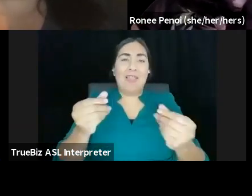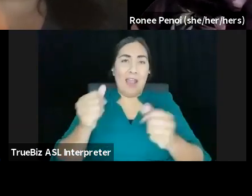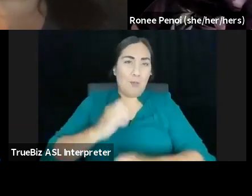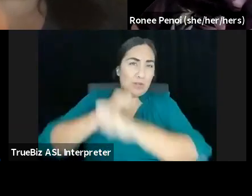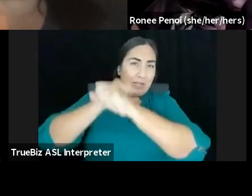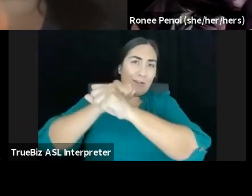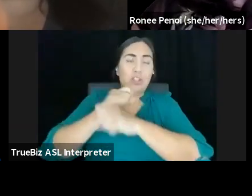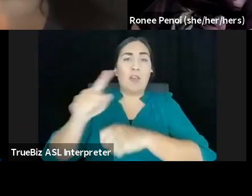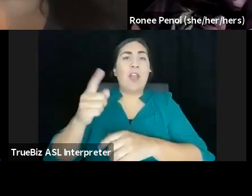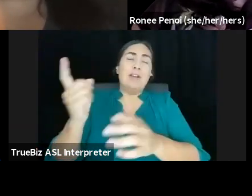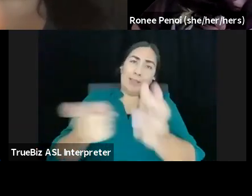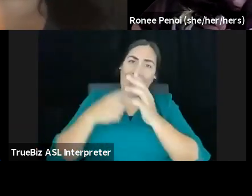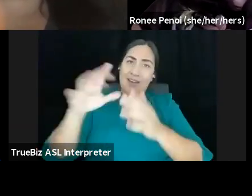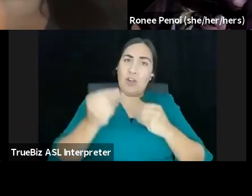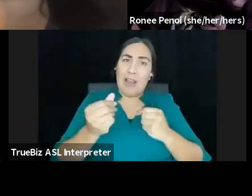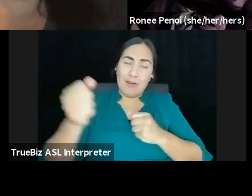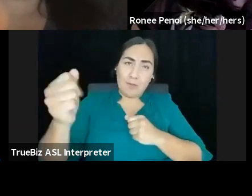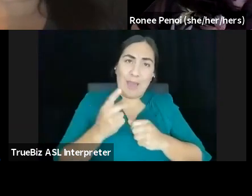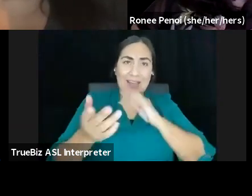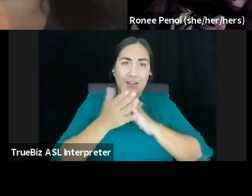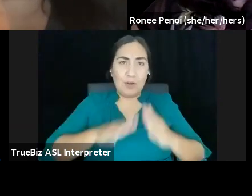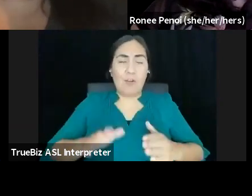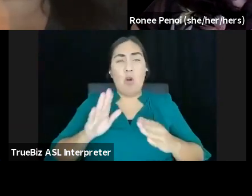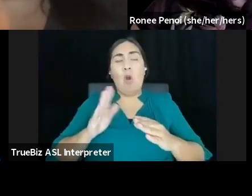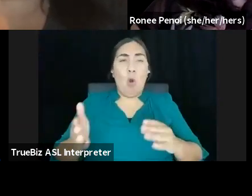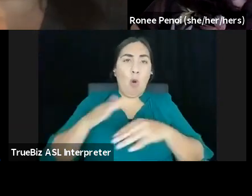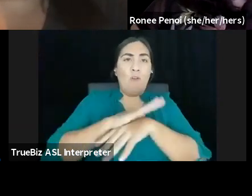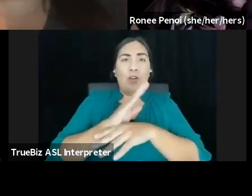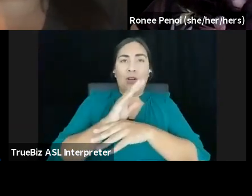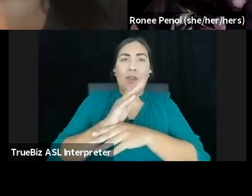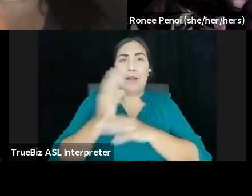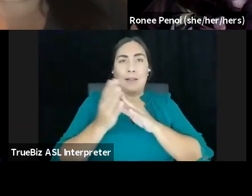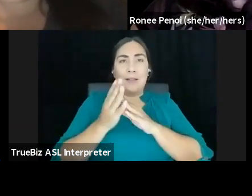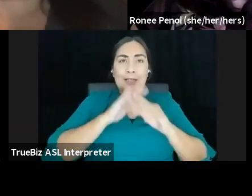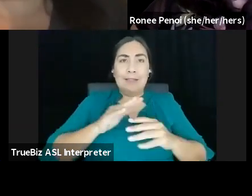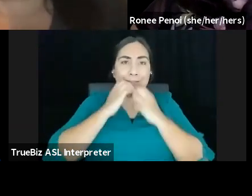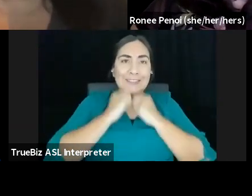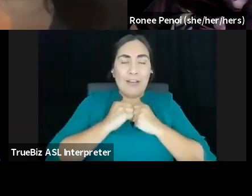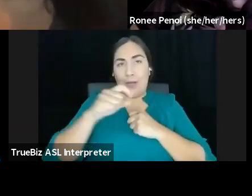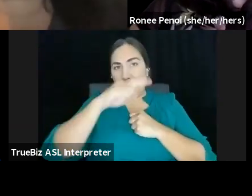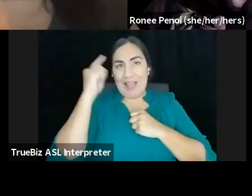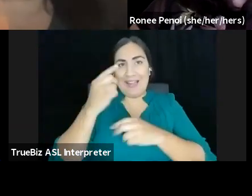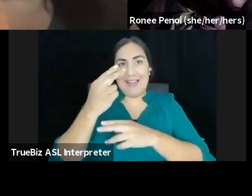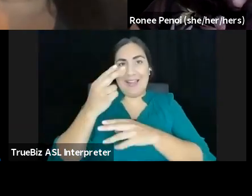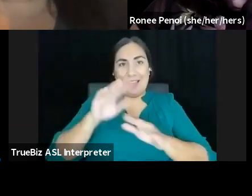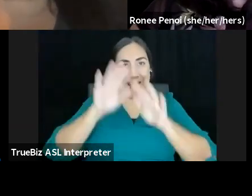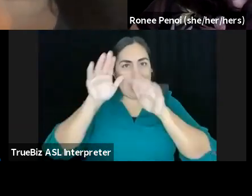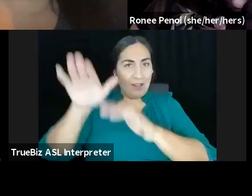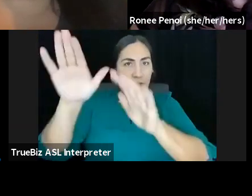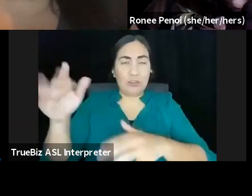sovereignty over the sacred Black Hills. And we are demanding that is being recognized. So continue to shout out Amplify.